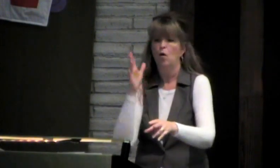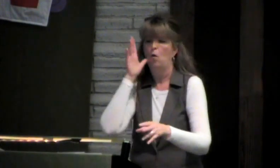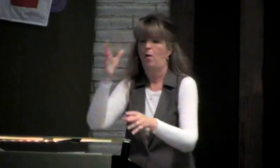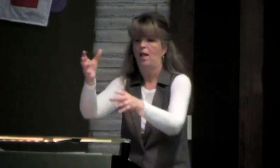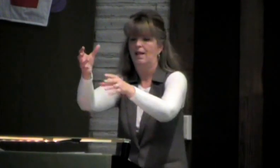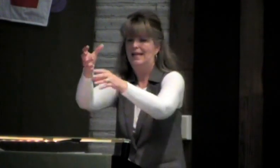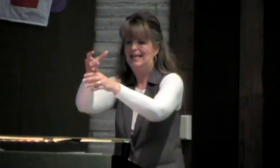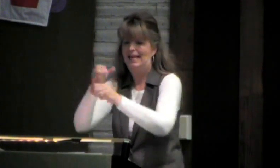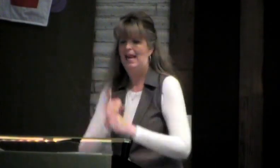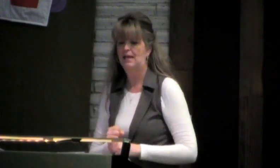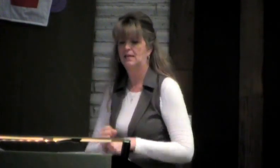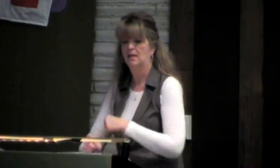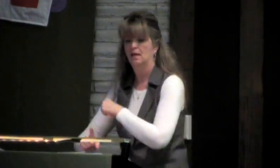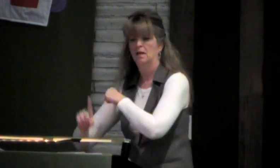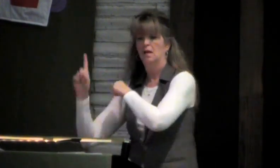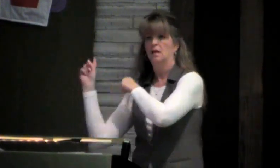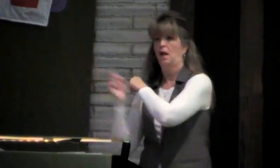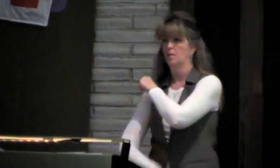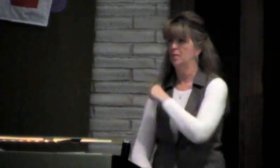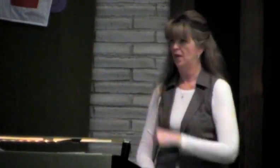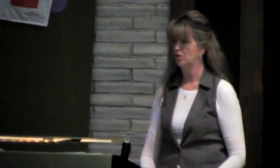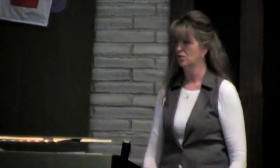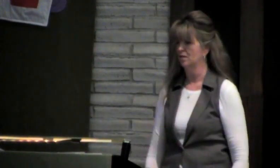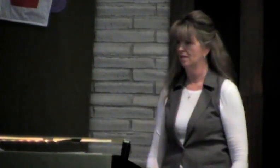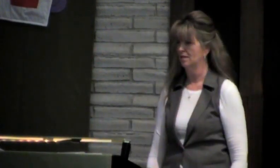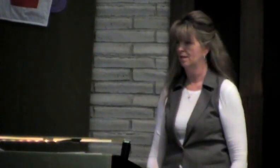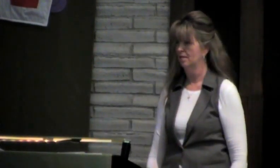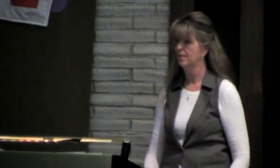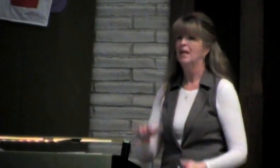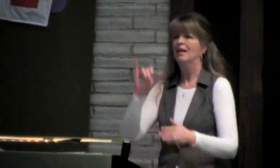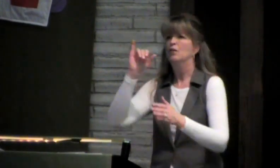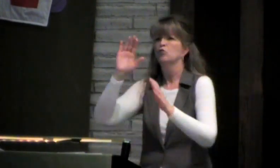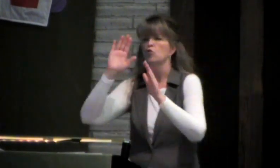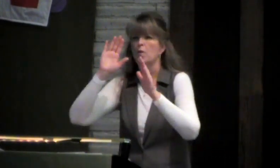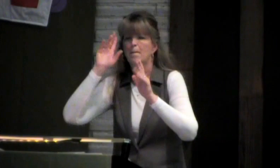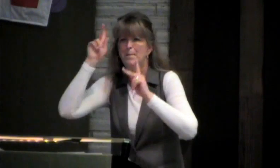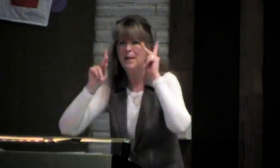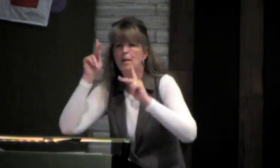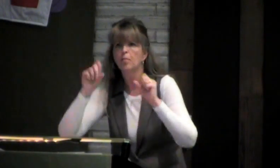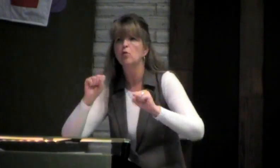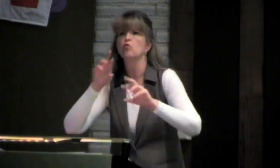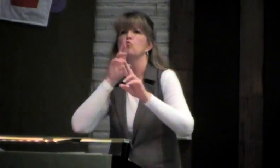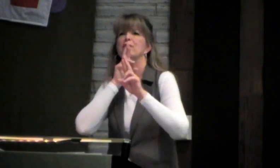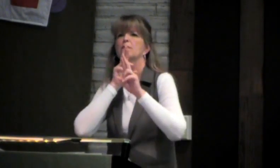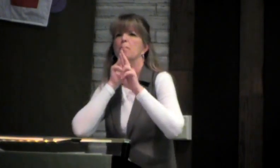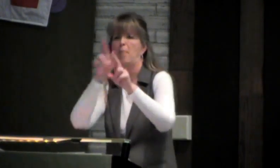that is the person's response to the gift, then they receive punishment.